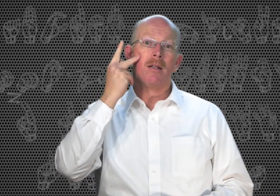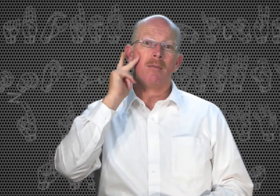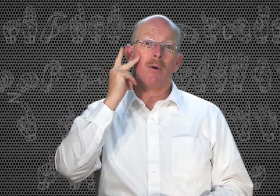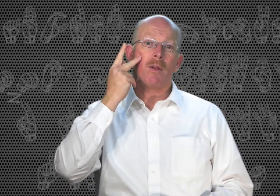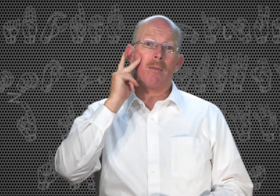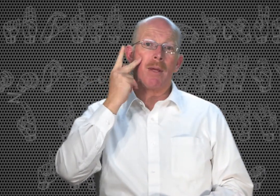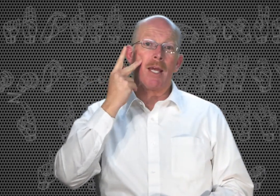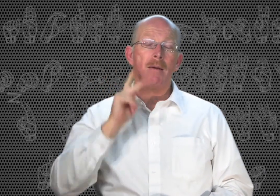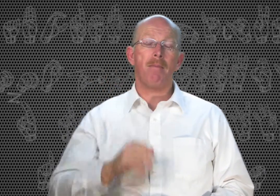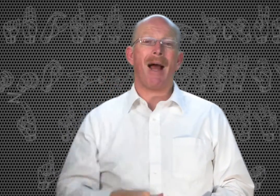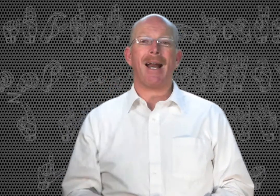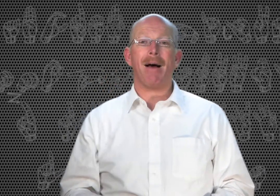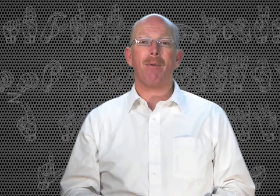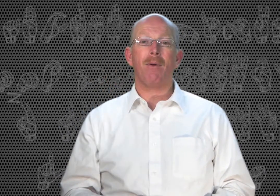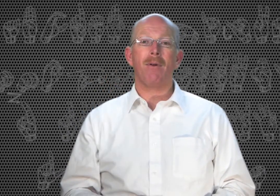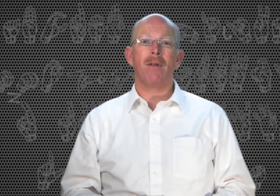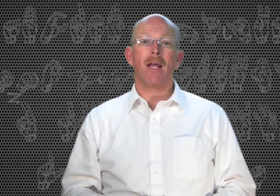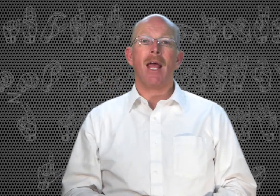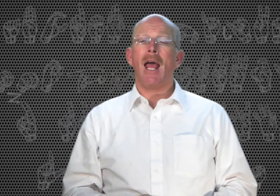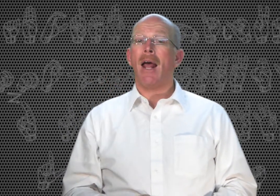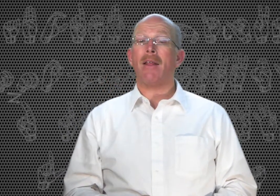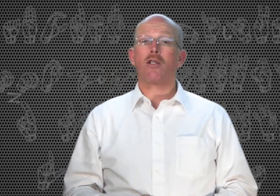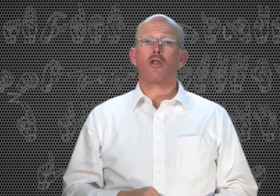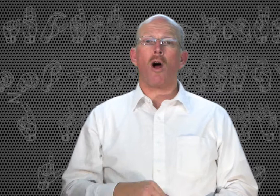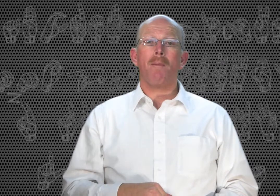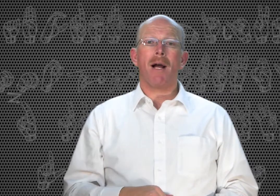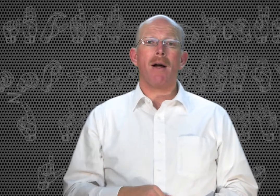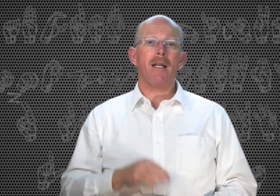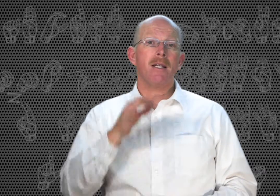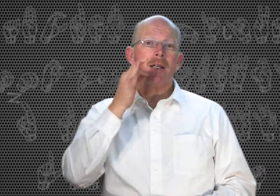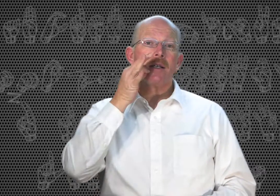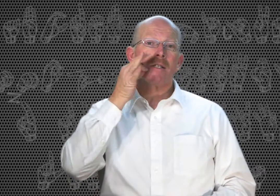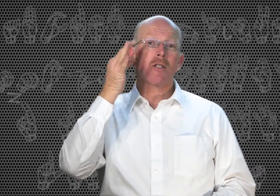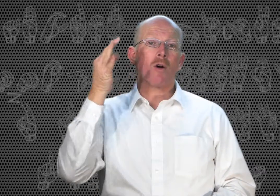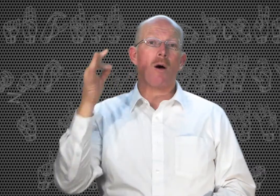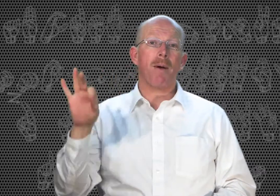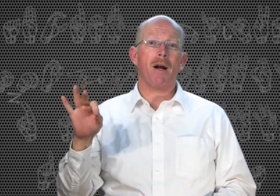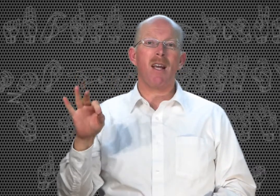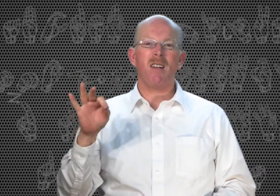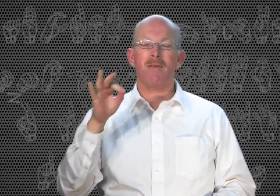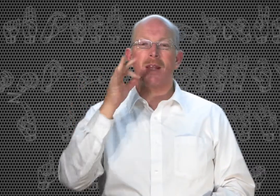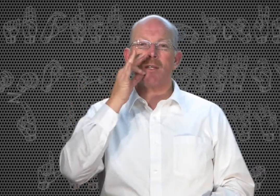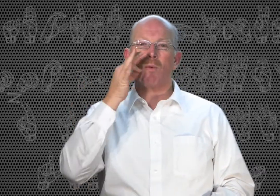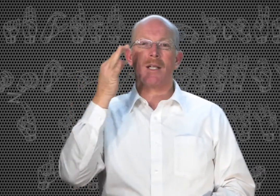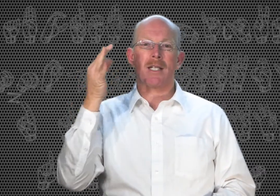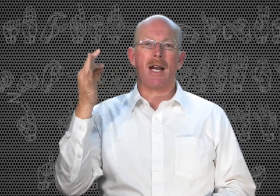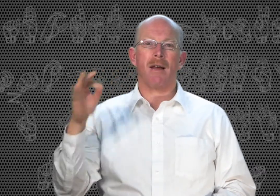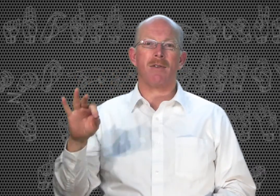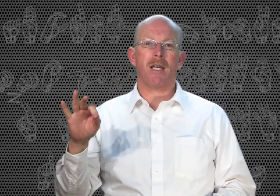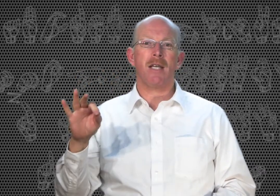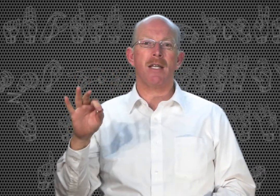With a P. Pineapple. And then strawberry. Strawberry. That's one sign I've seen.